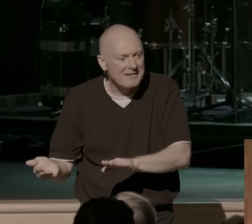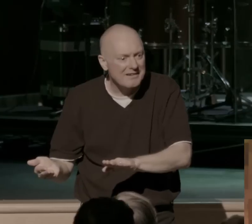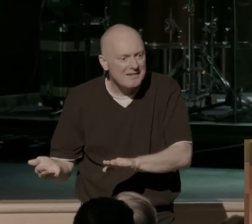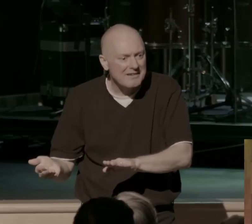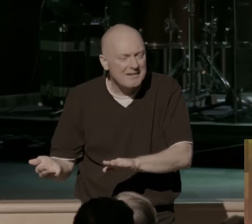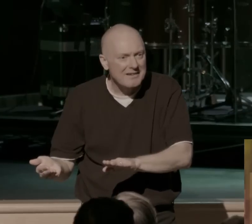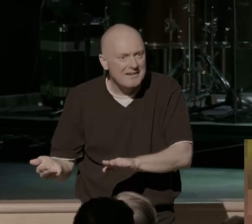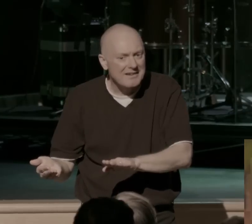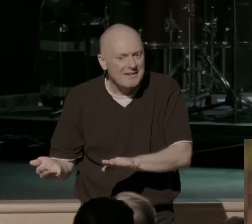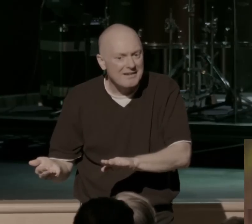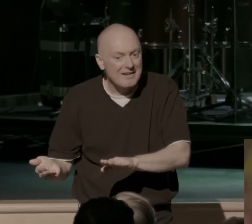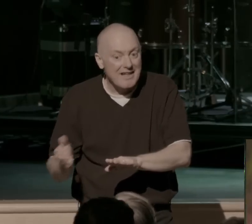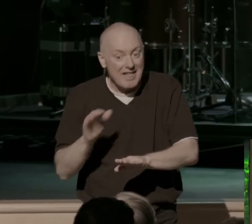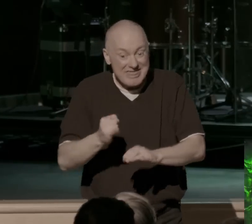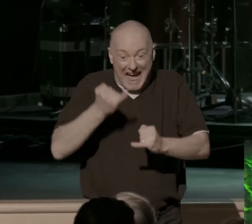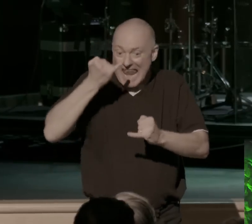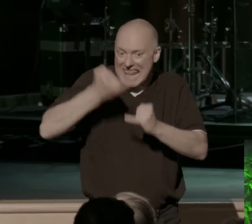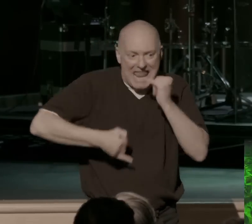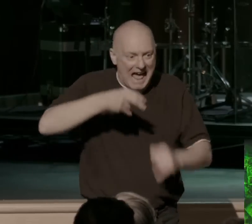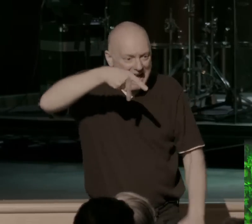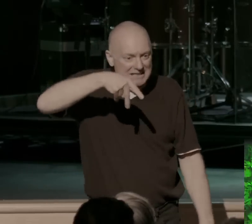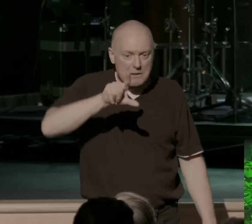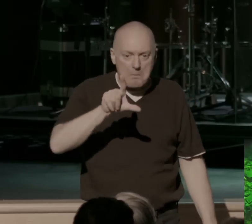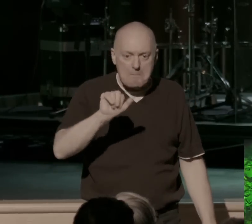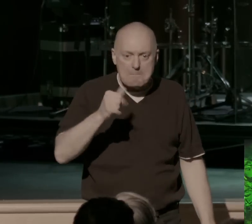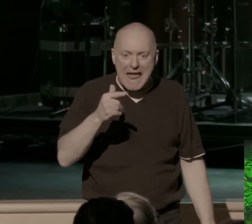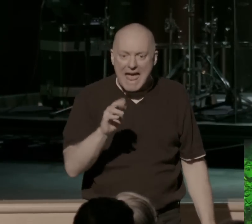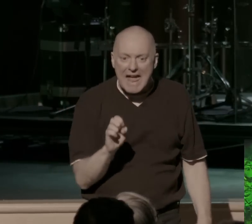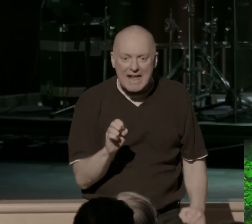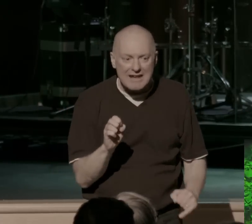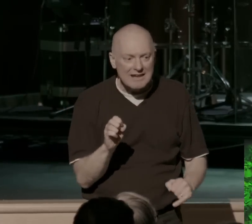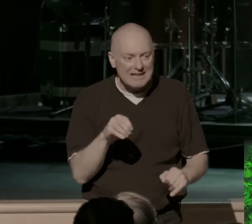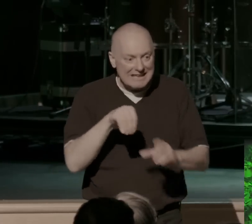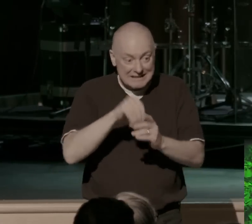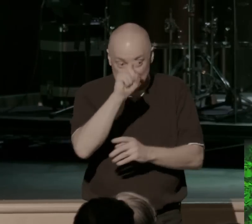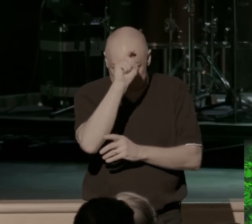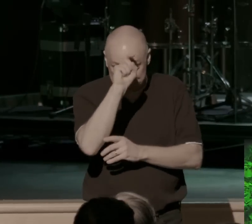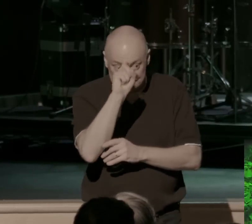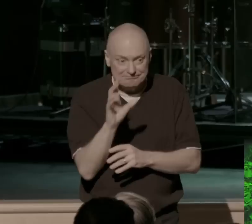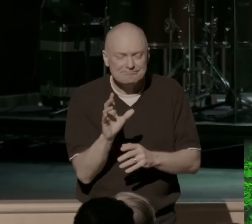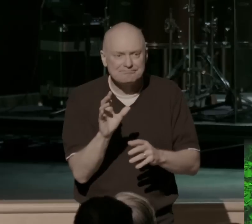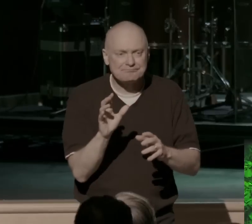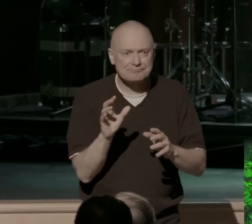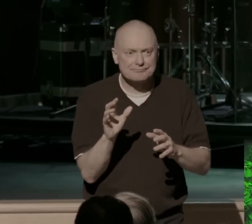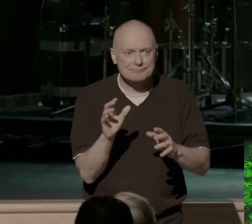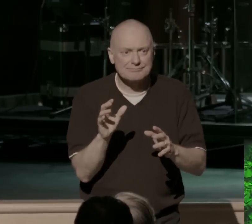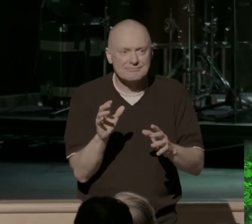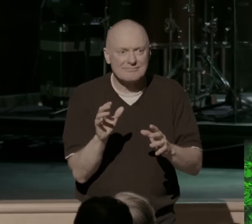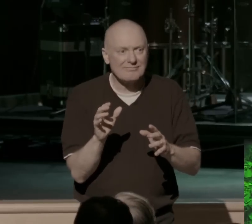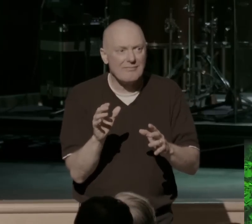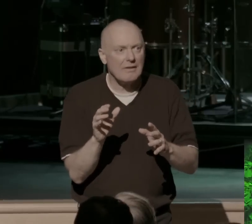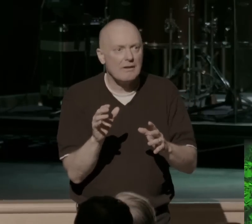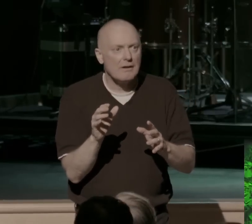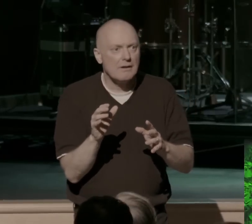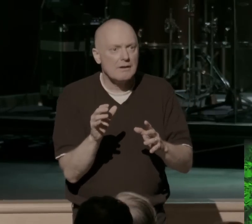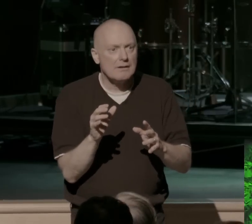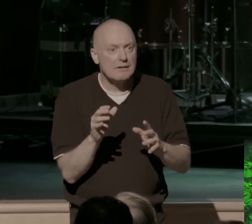And this last plague that God brings into Egypt, this final plague, it affects everyone. Even the Israelites aren't excused from this one. You